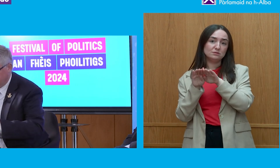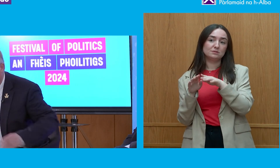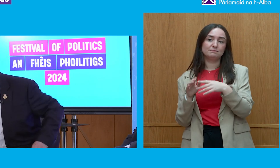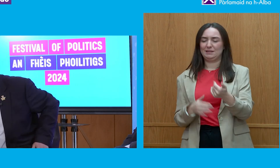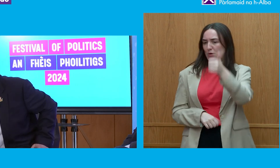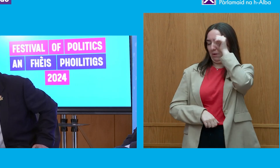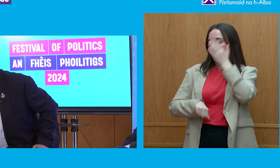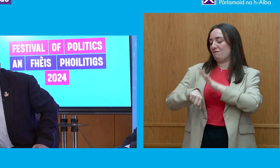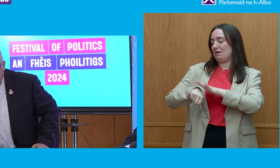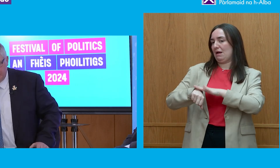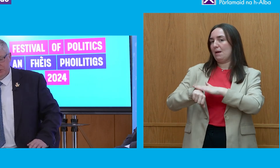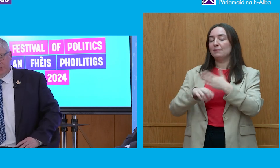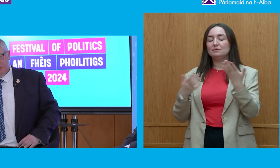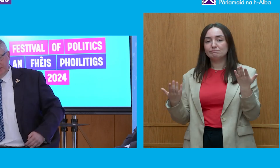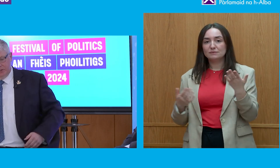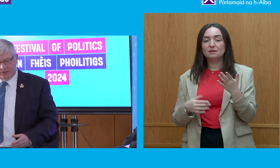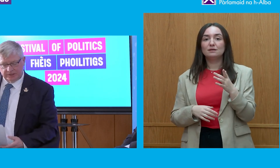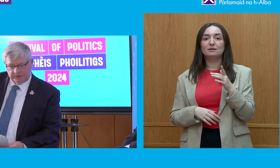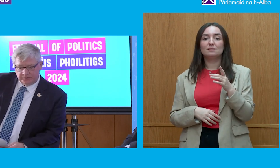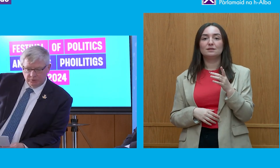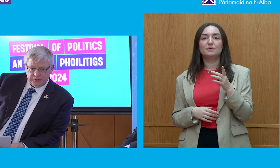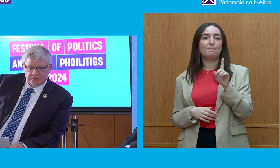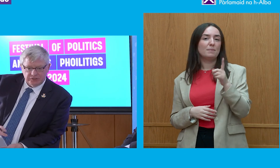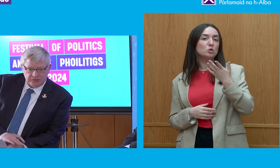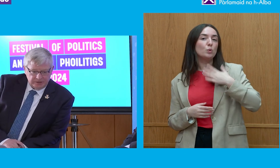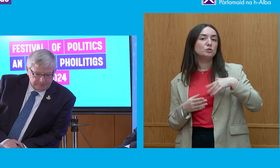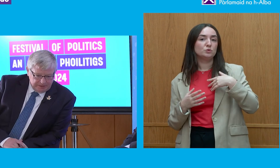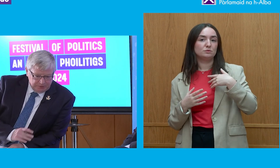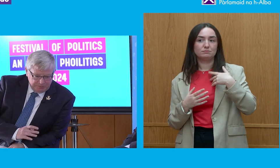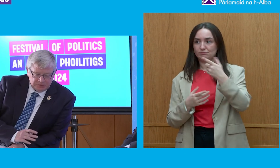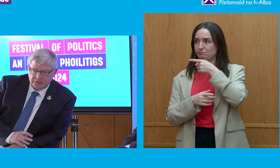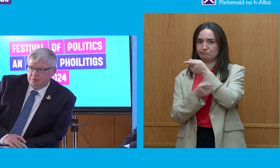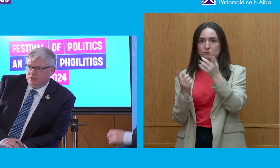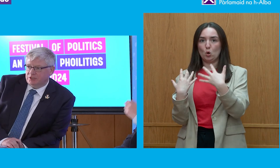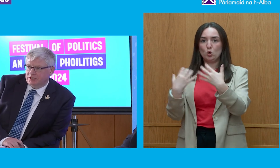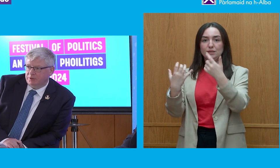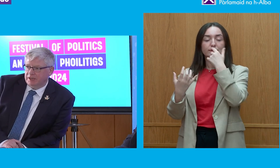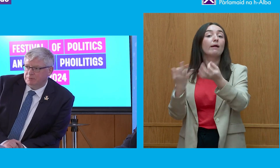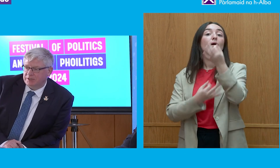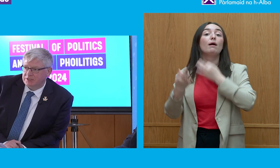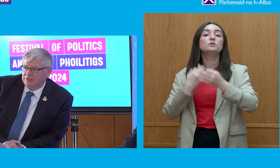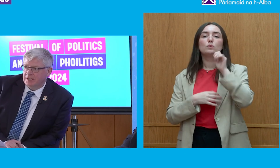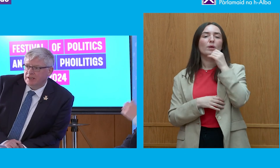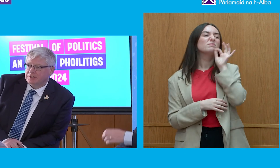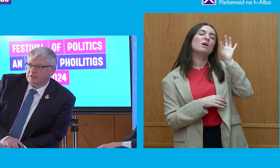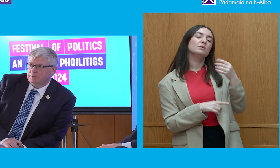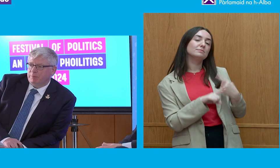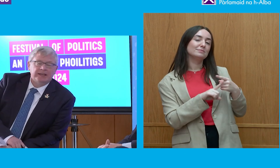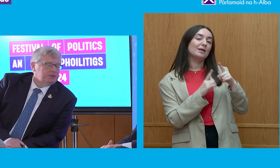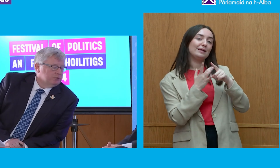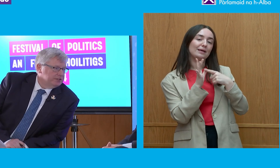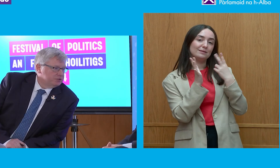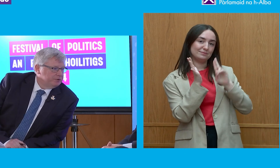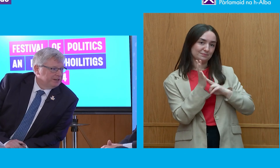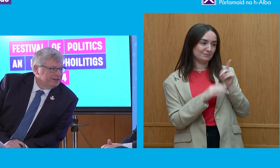of time. And actually, I do want to very much actually include the audience. So I'm going to pose this question to you, Ian, because it sits